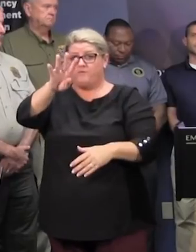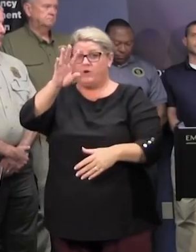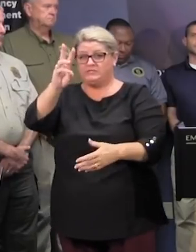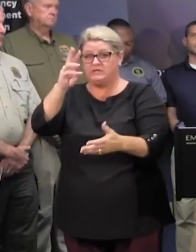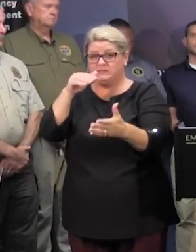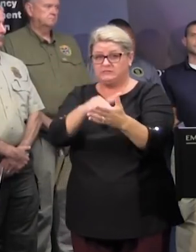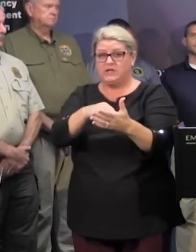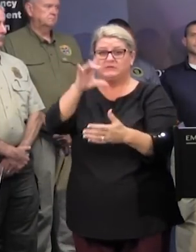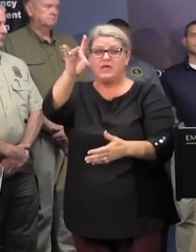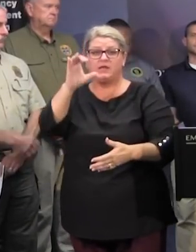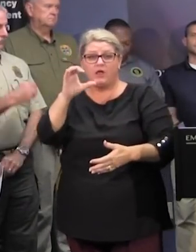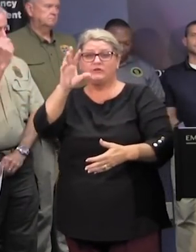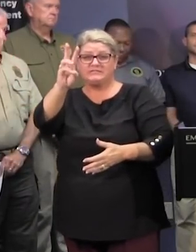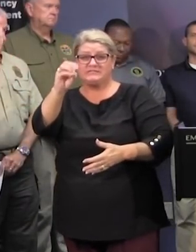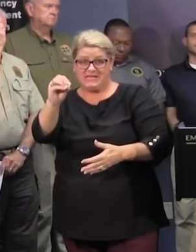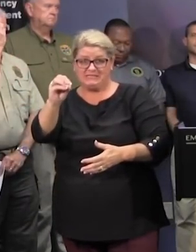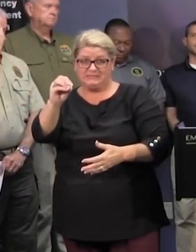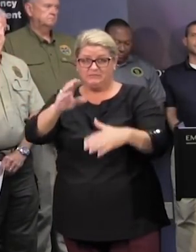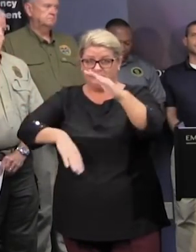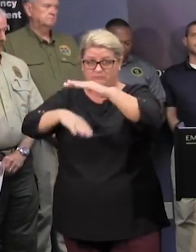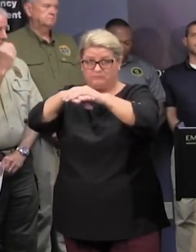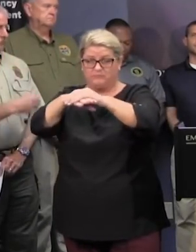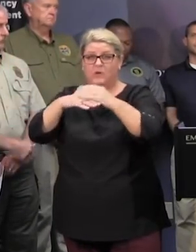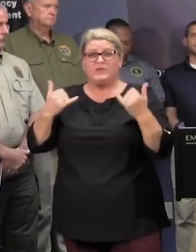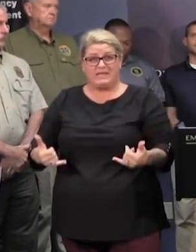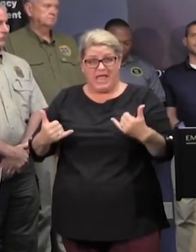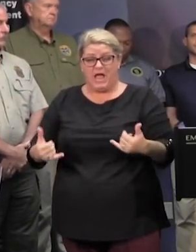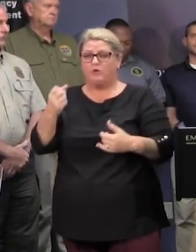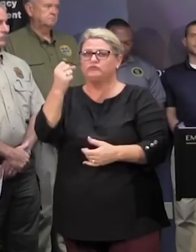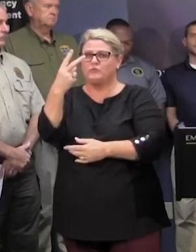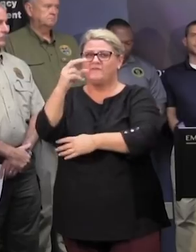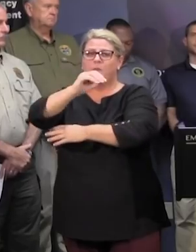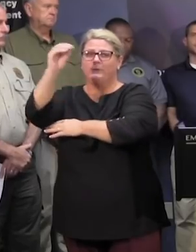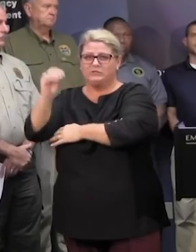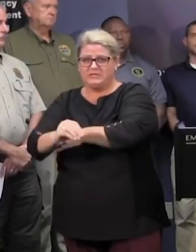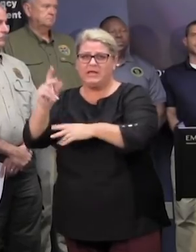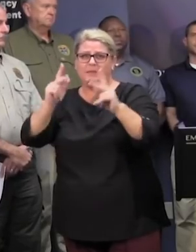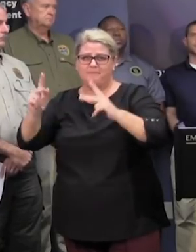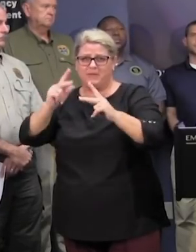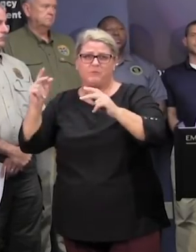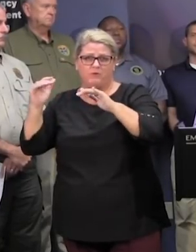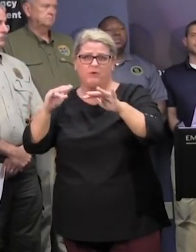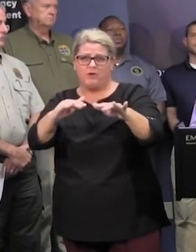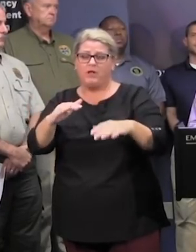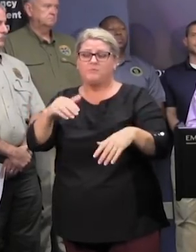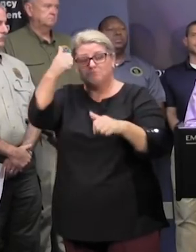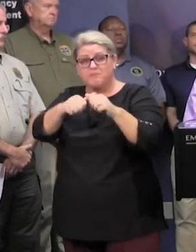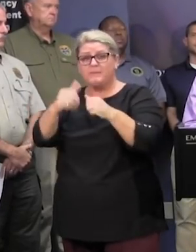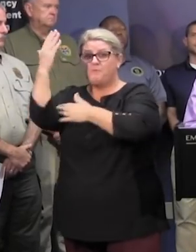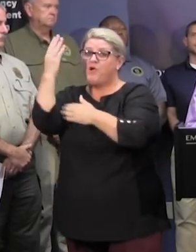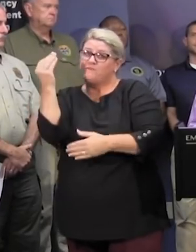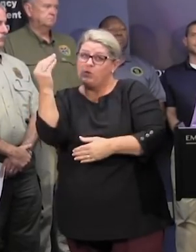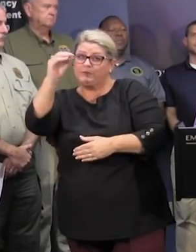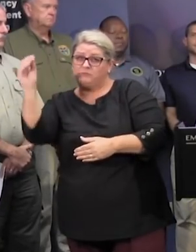860 we are currently at 12 percent occupancy that's down from 14 percent this